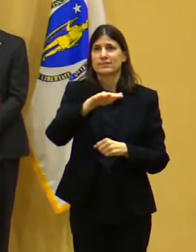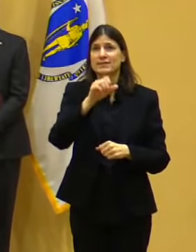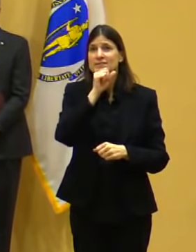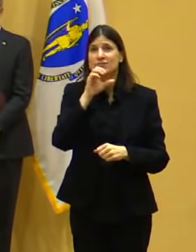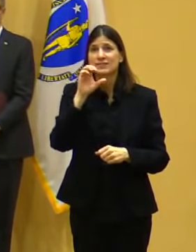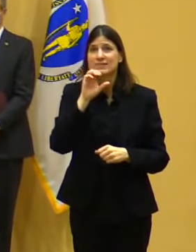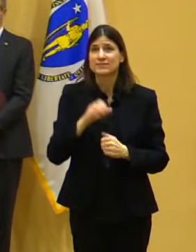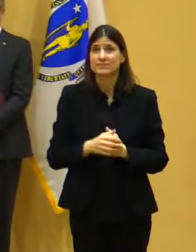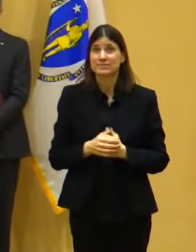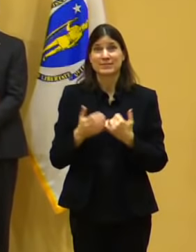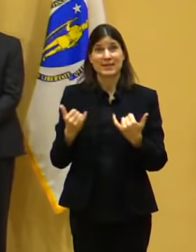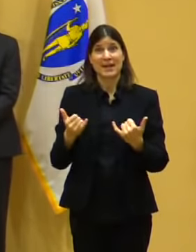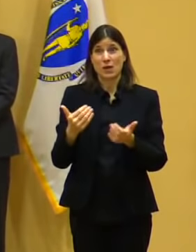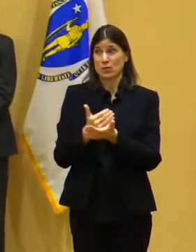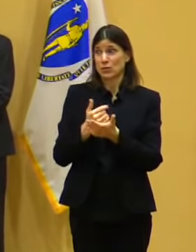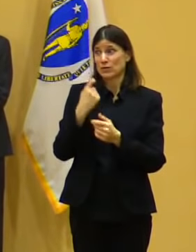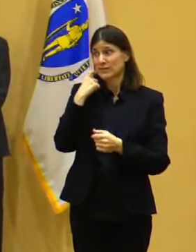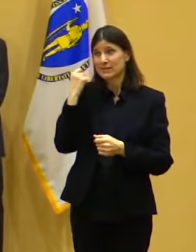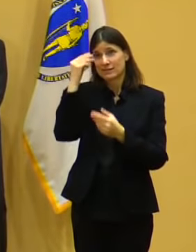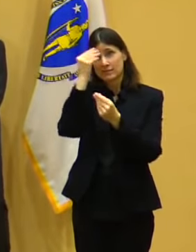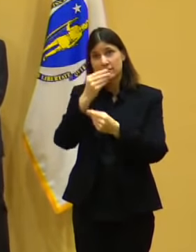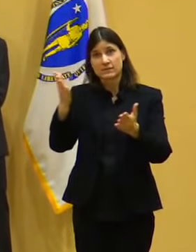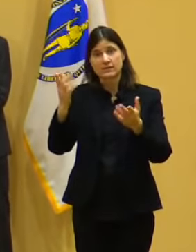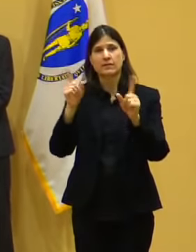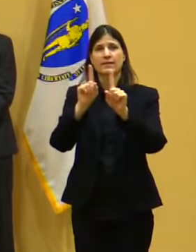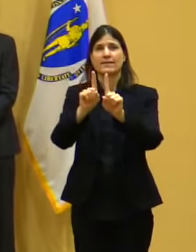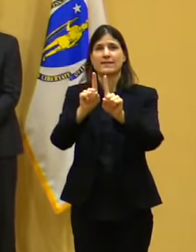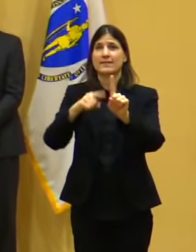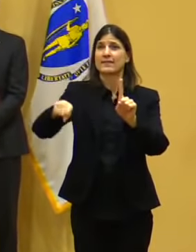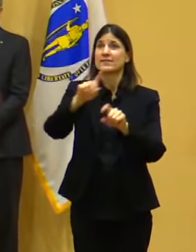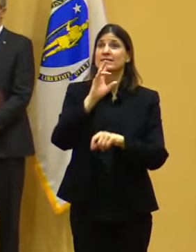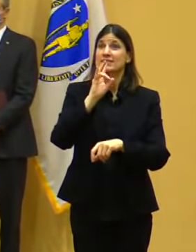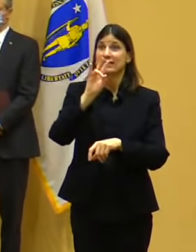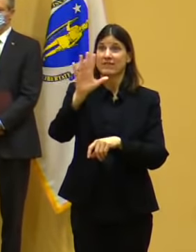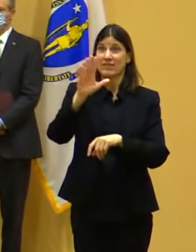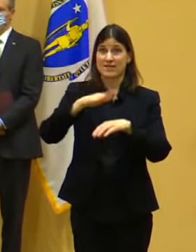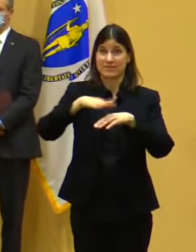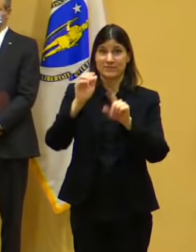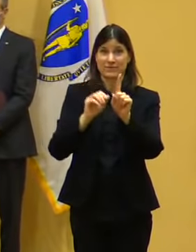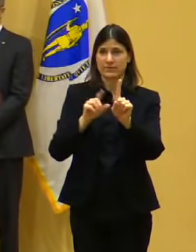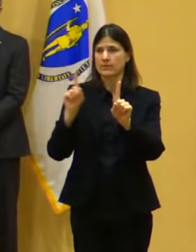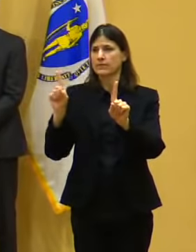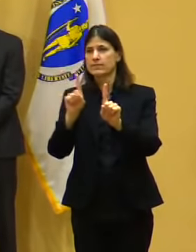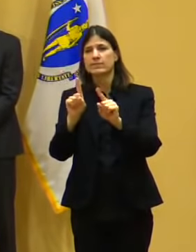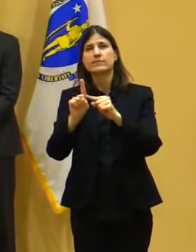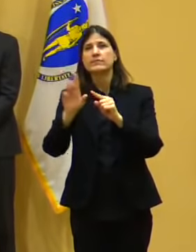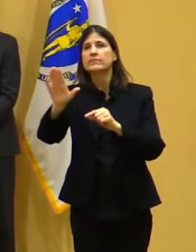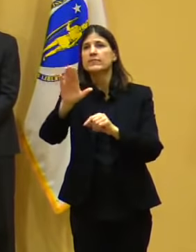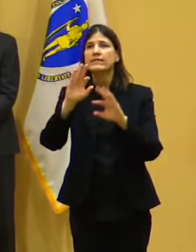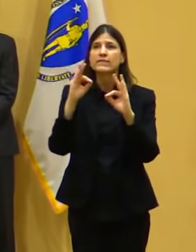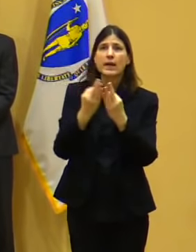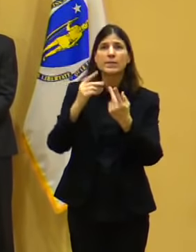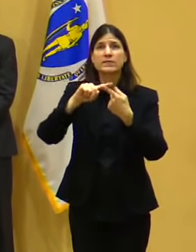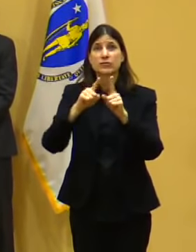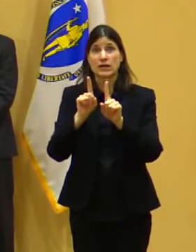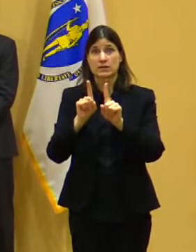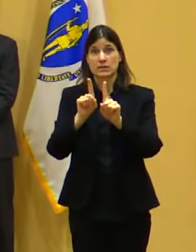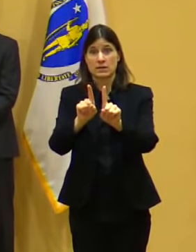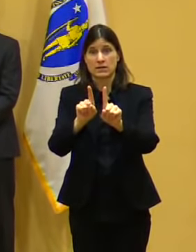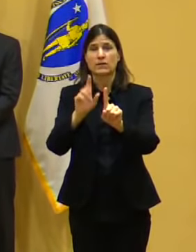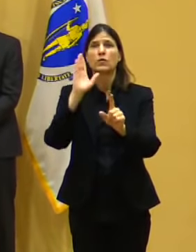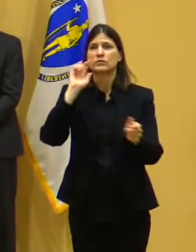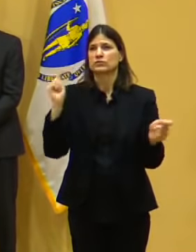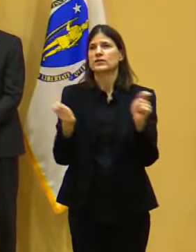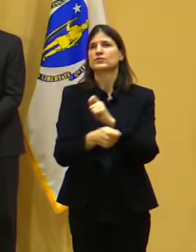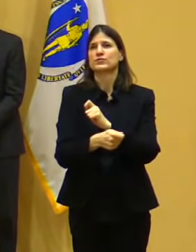to accompany our seniors to their appointments is really a game changer. One of the things that we try to say is